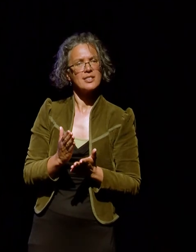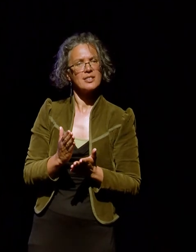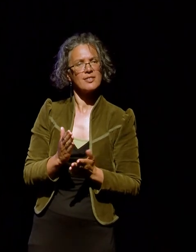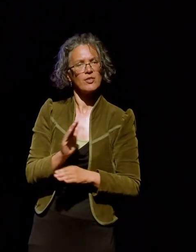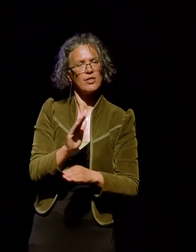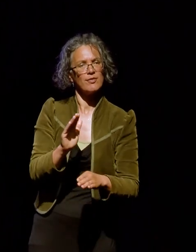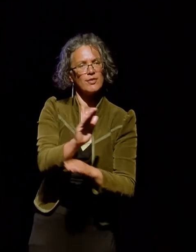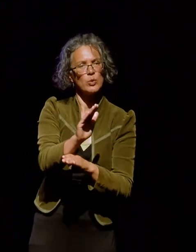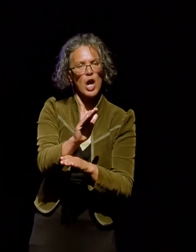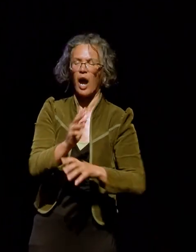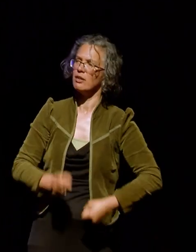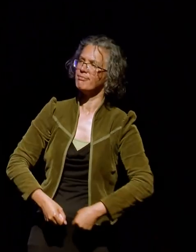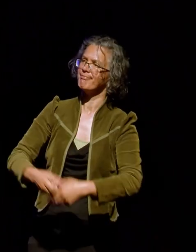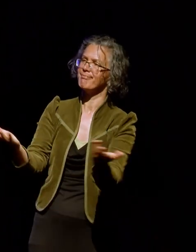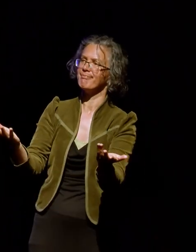work to the public domain.